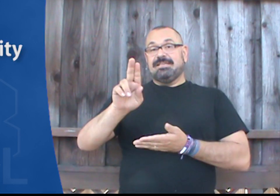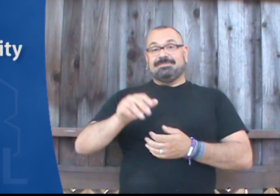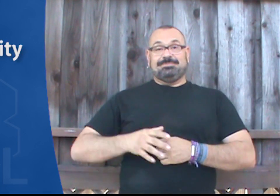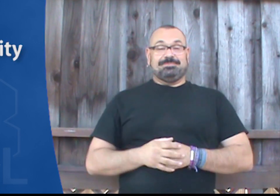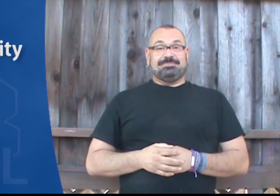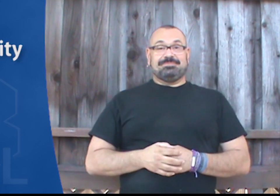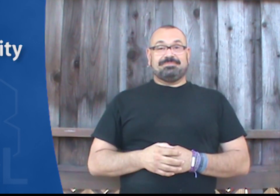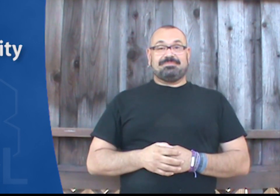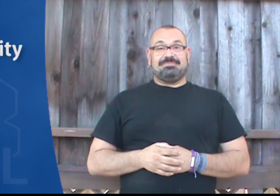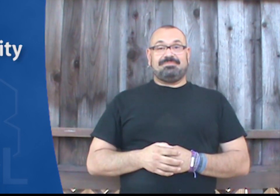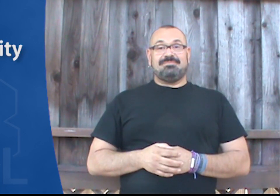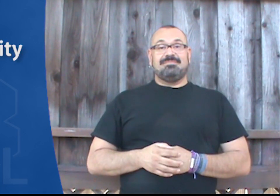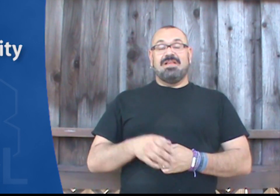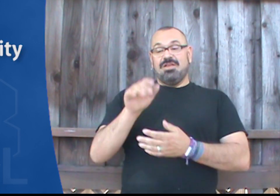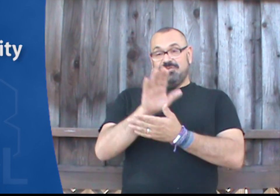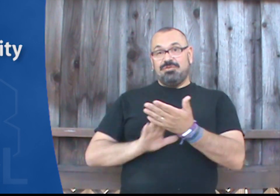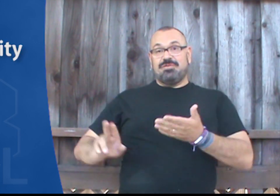University, university.